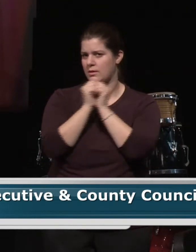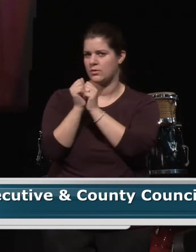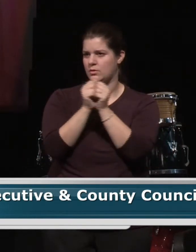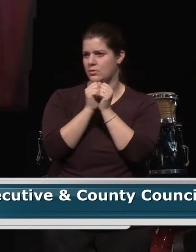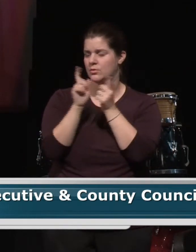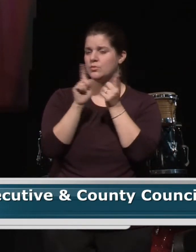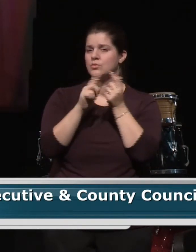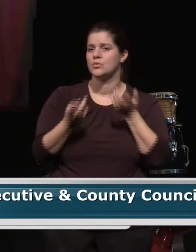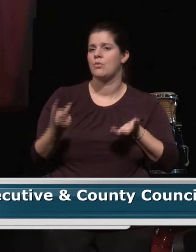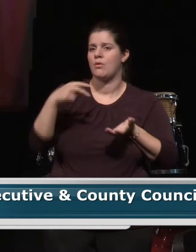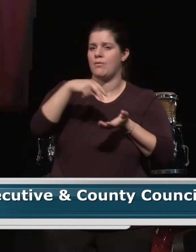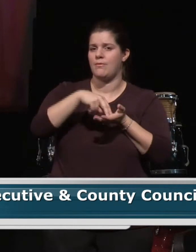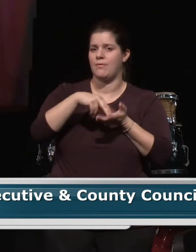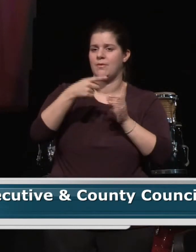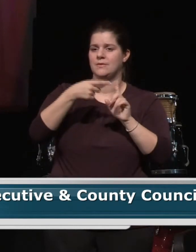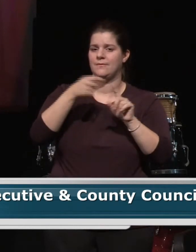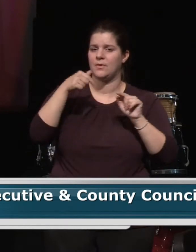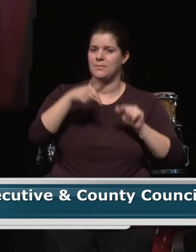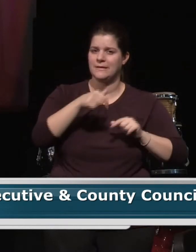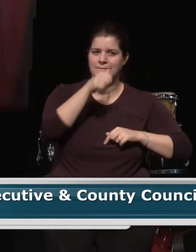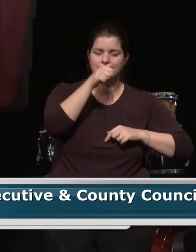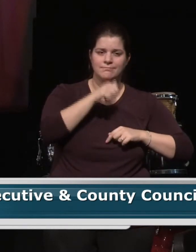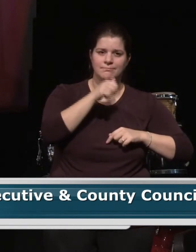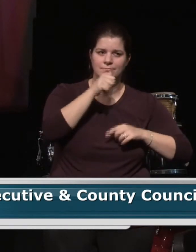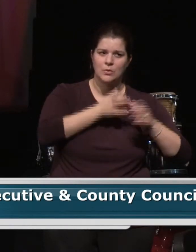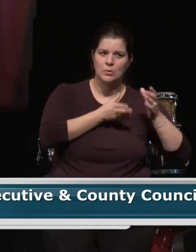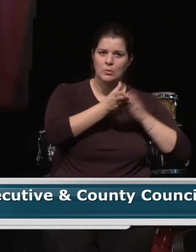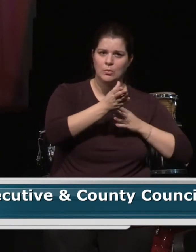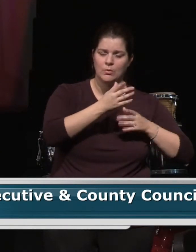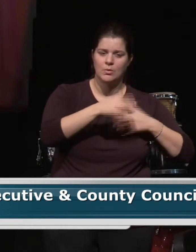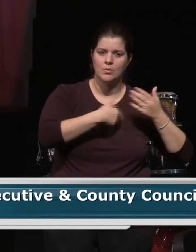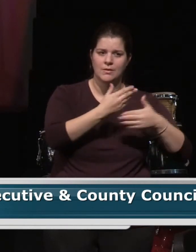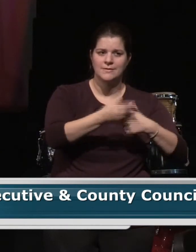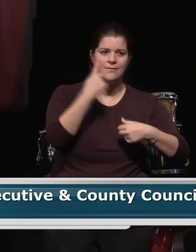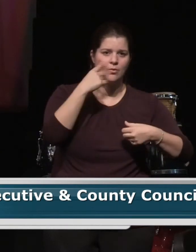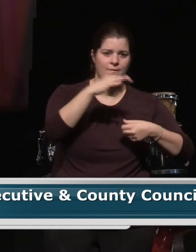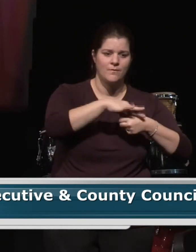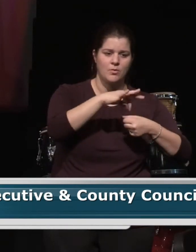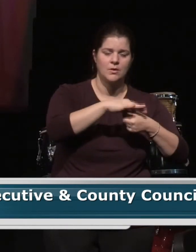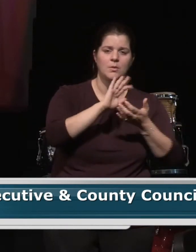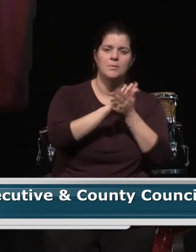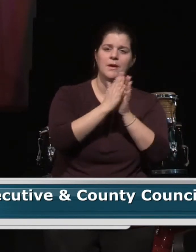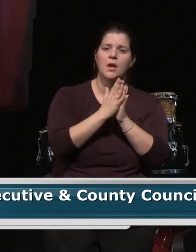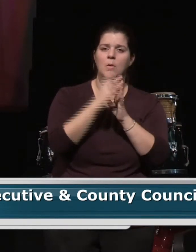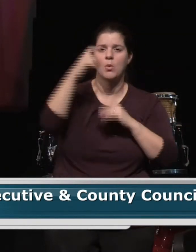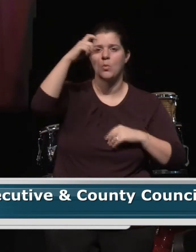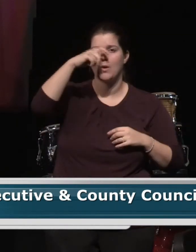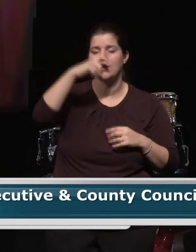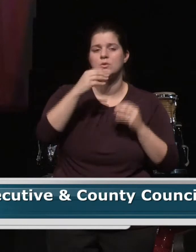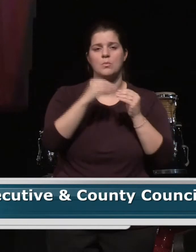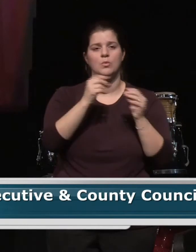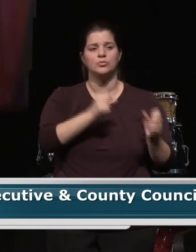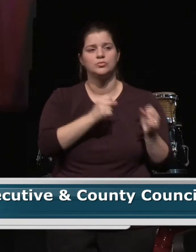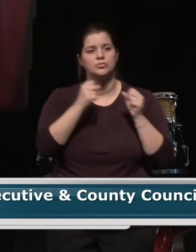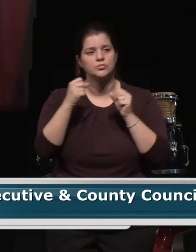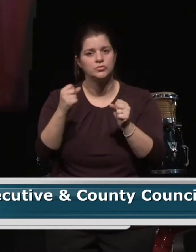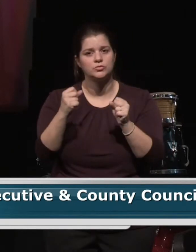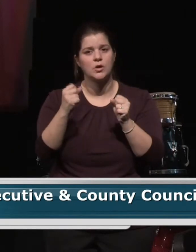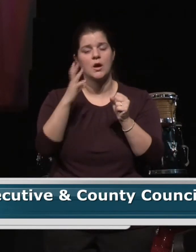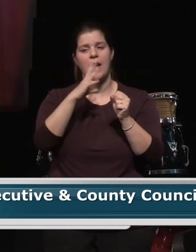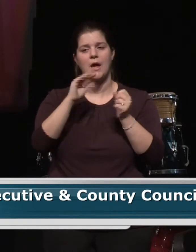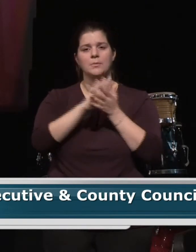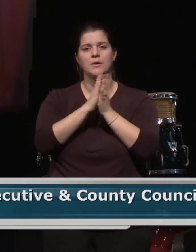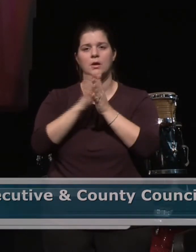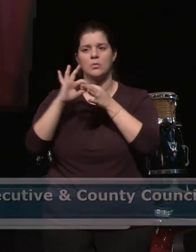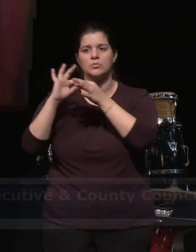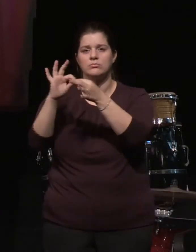crucible of this election wiser, stronger and united in the mission to write in the pages in the